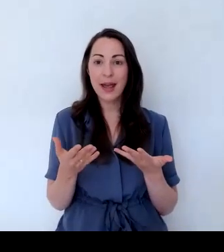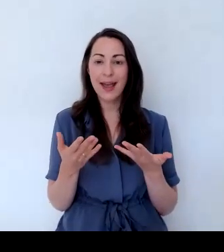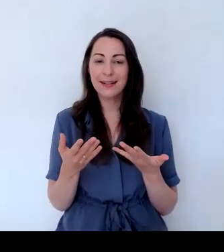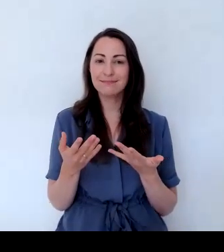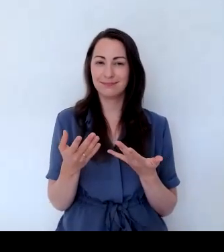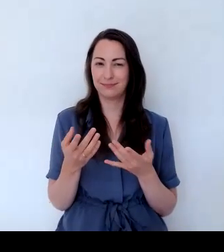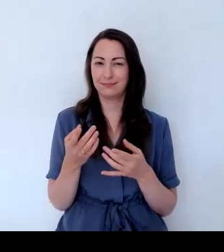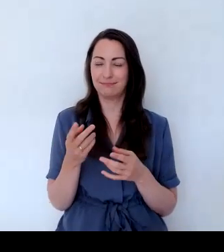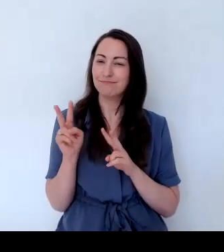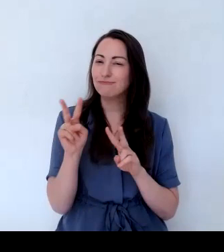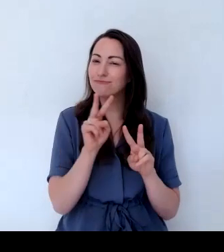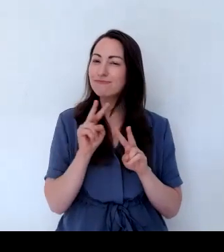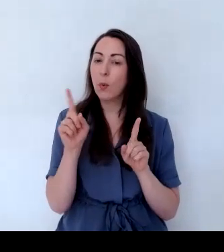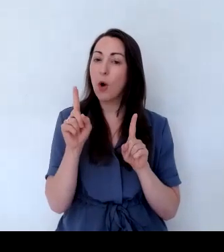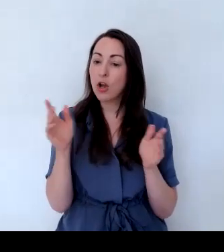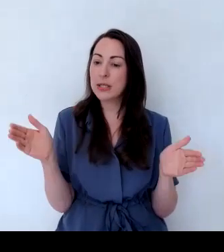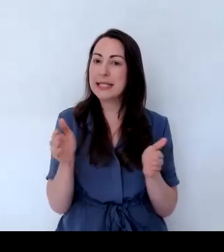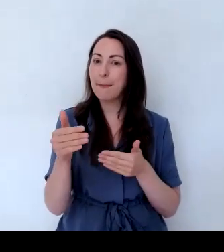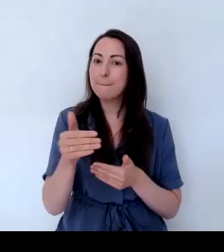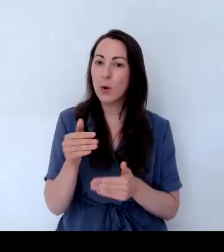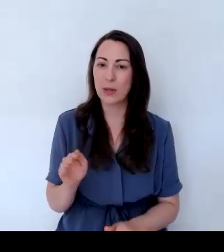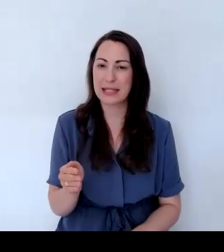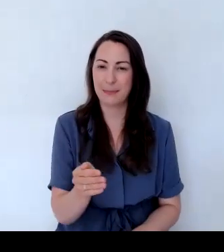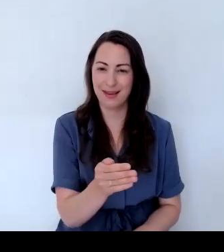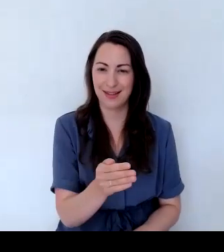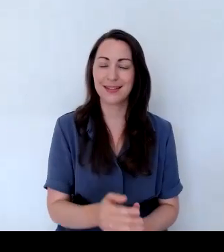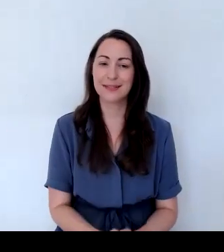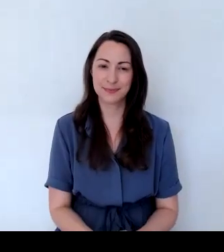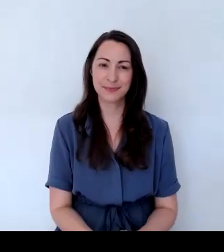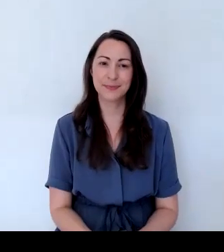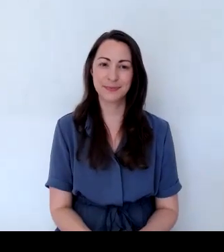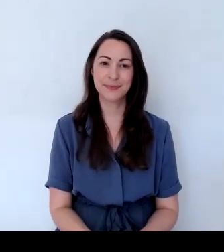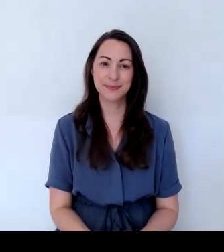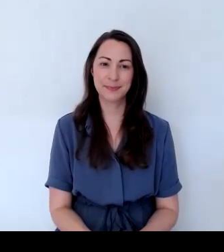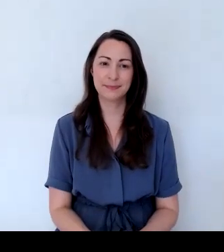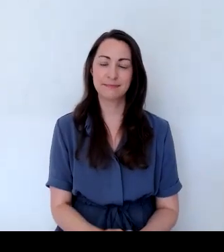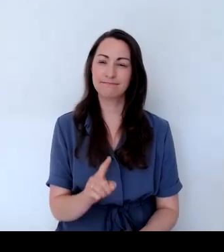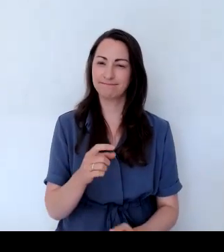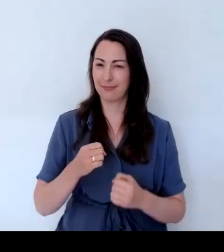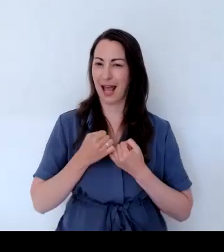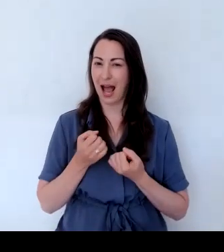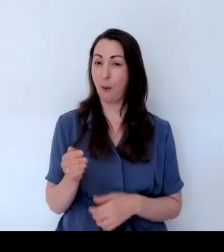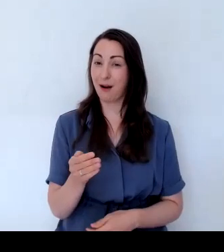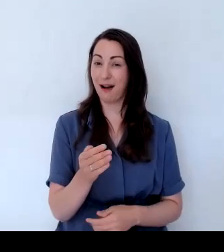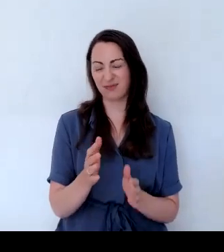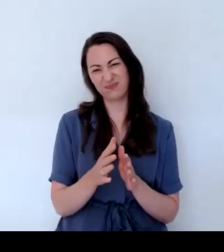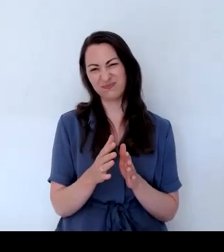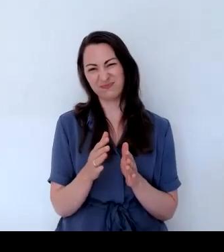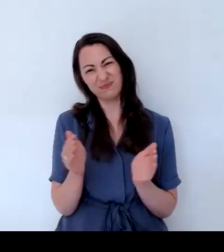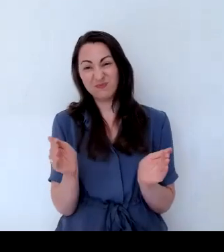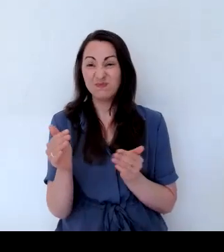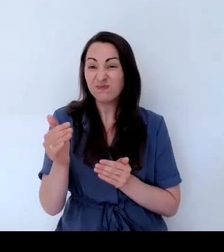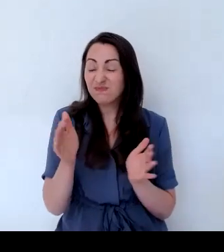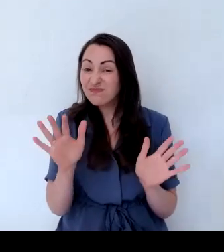we've got quite a big garden, but as we go through, I want us to focus on the areas where